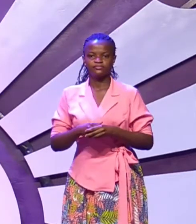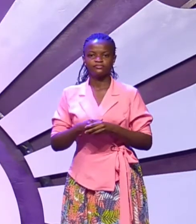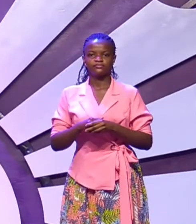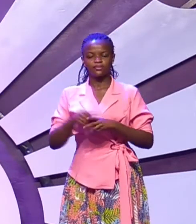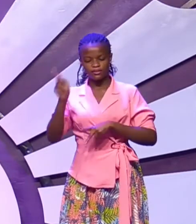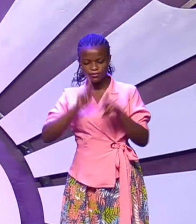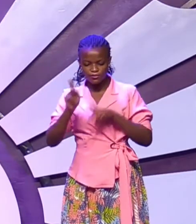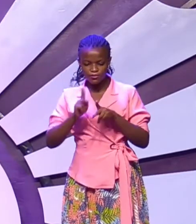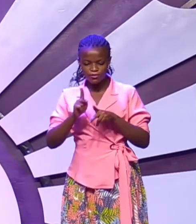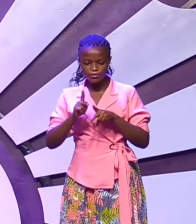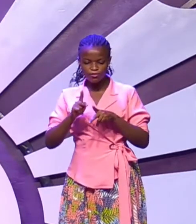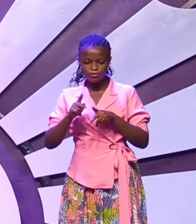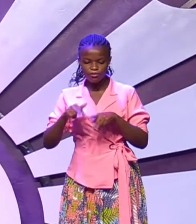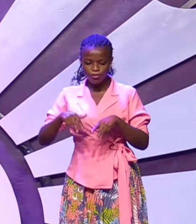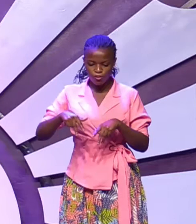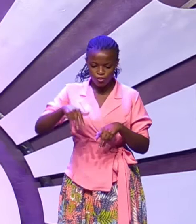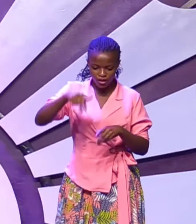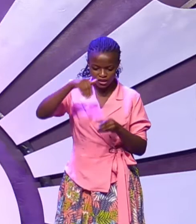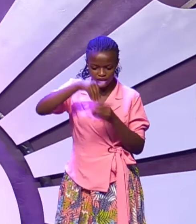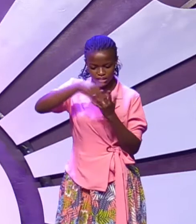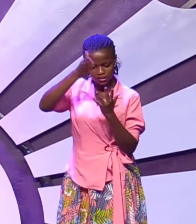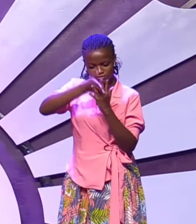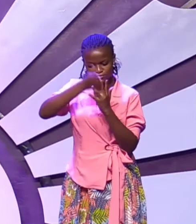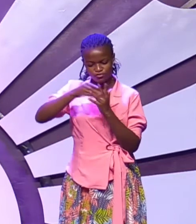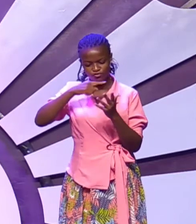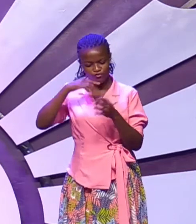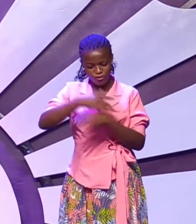People walking in the middle of the Red Sea on dry land.